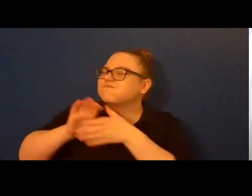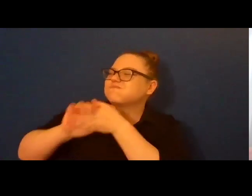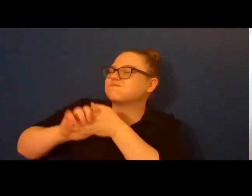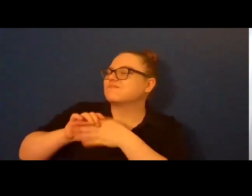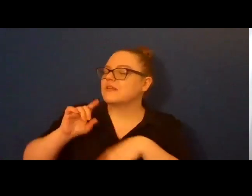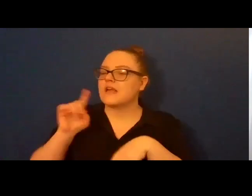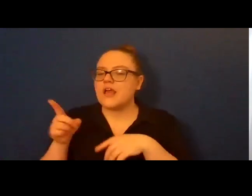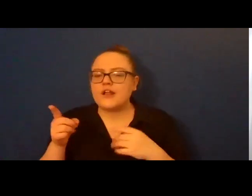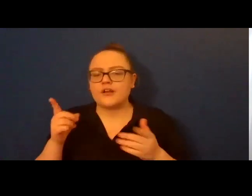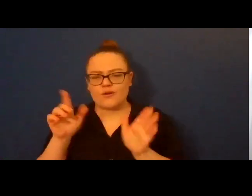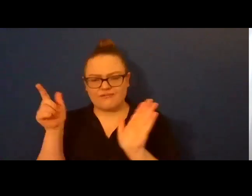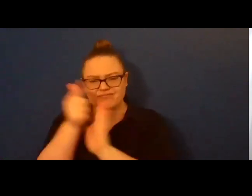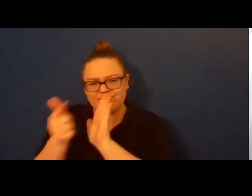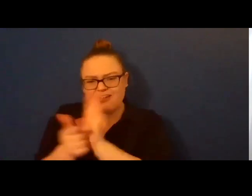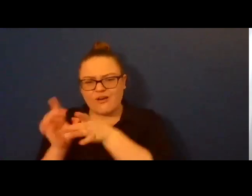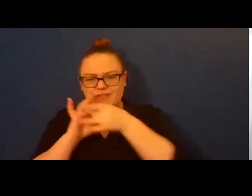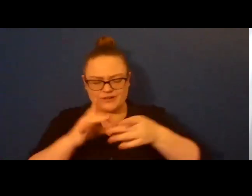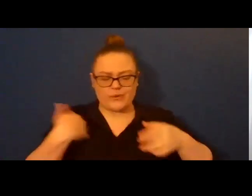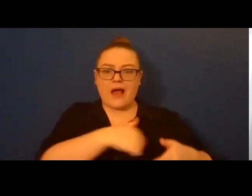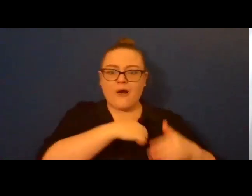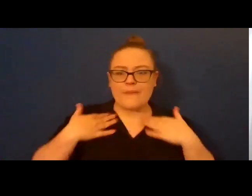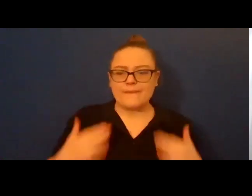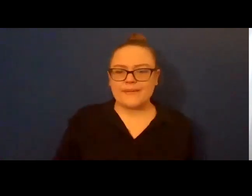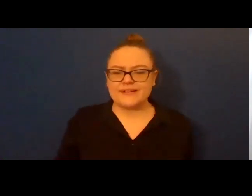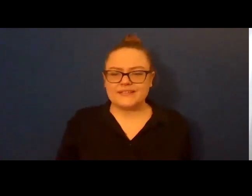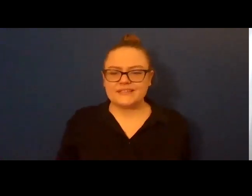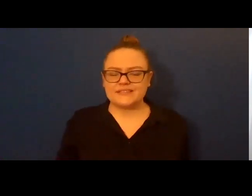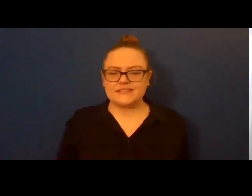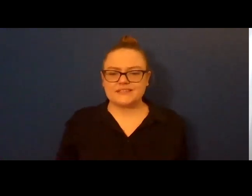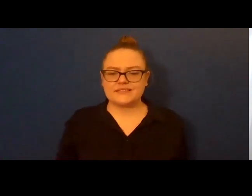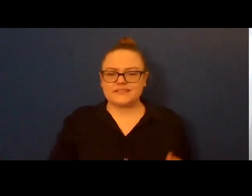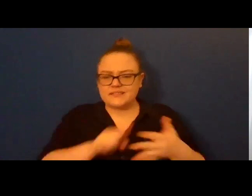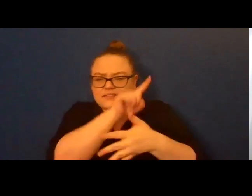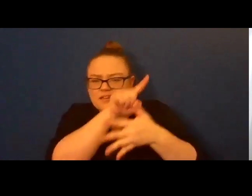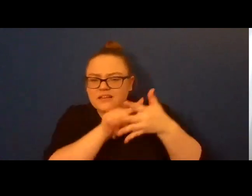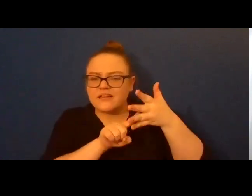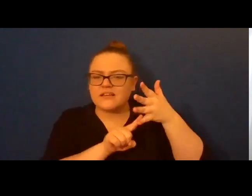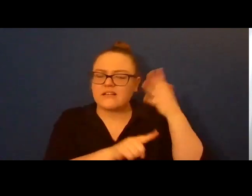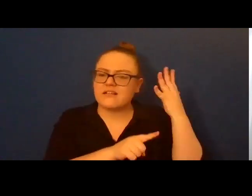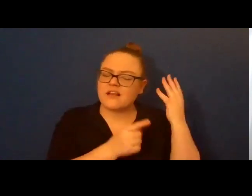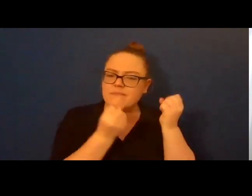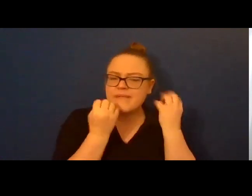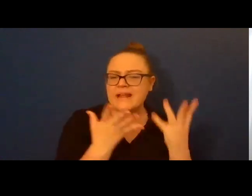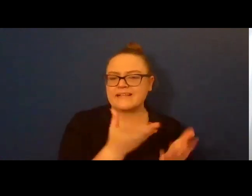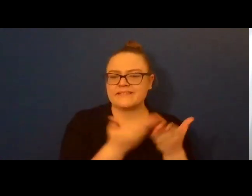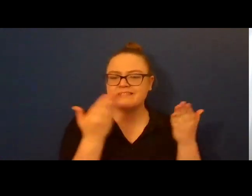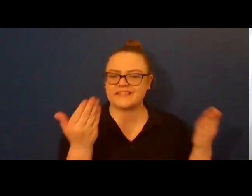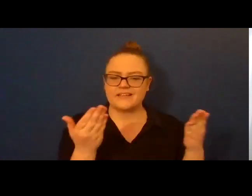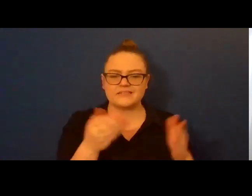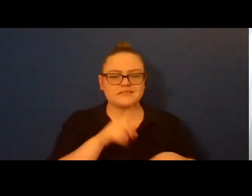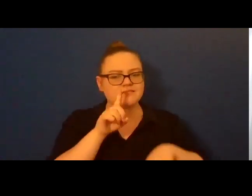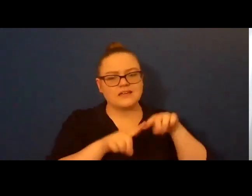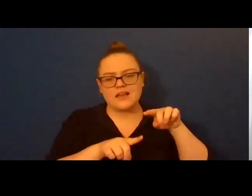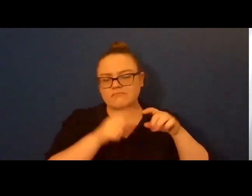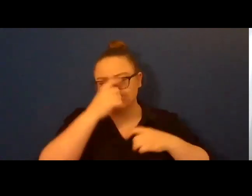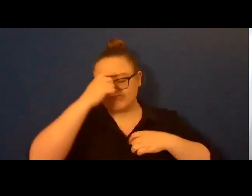the hippocampus is the laughter. Last March, I spent an hour on the floor of my office when the university where I teach went on